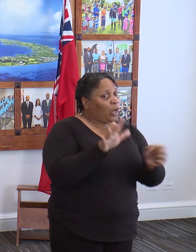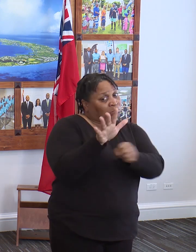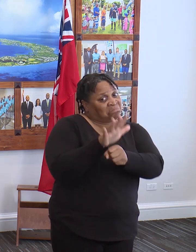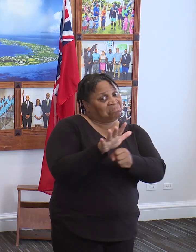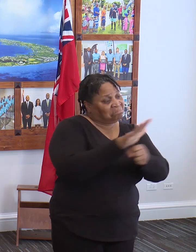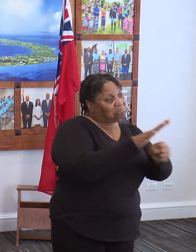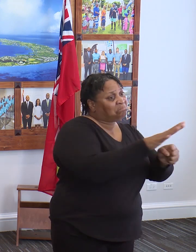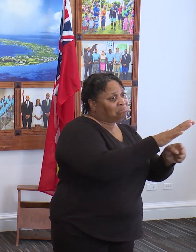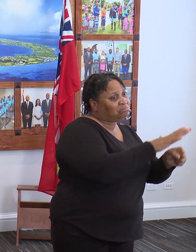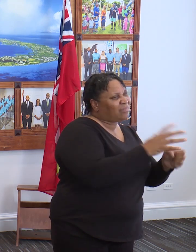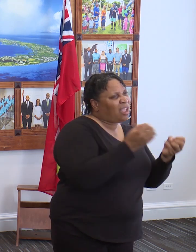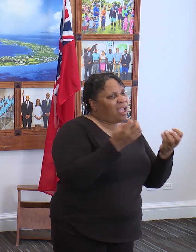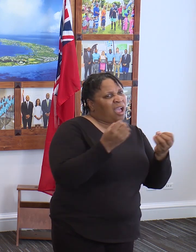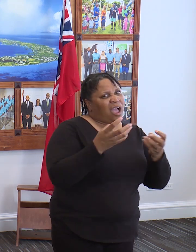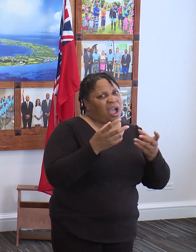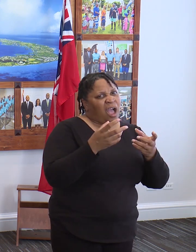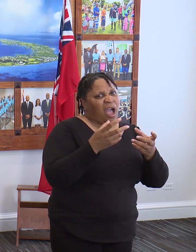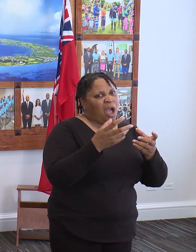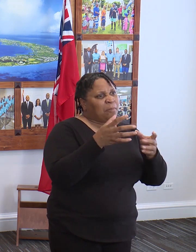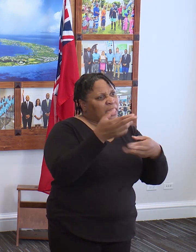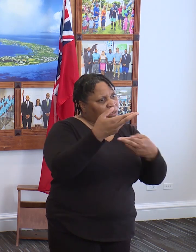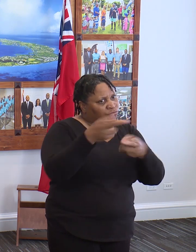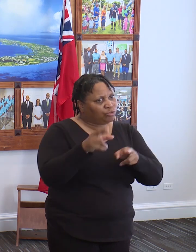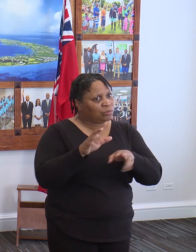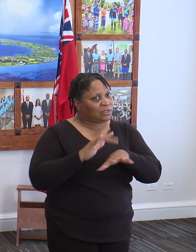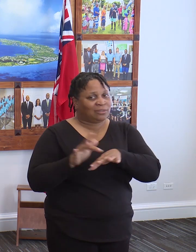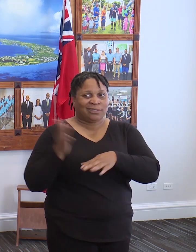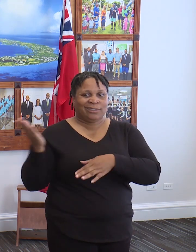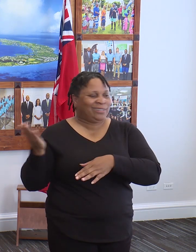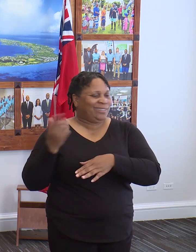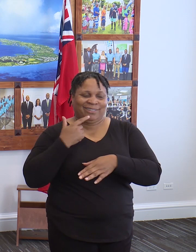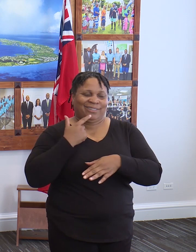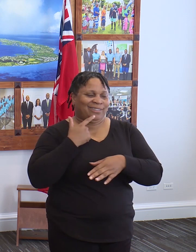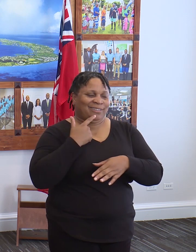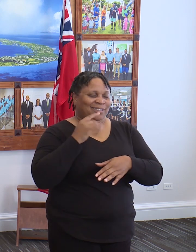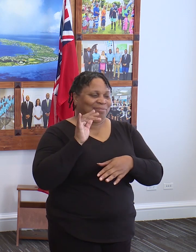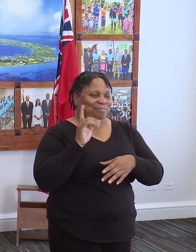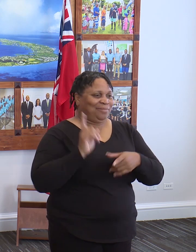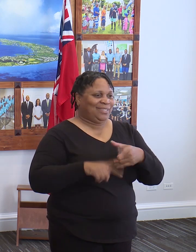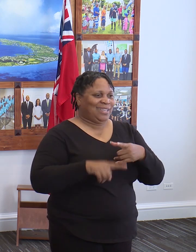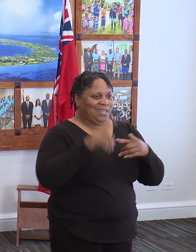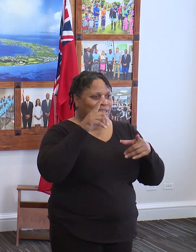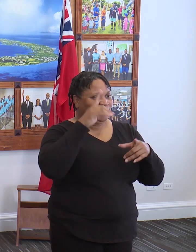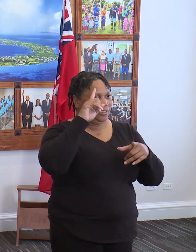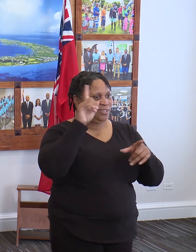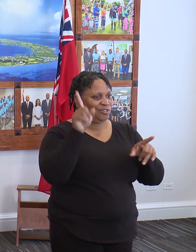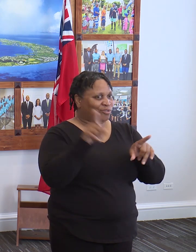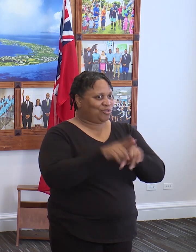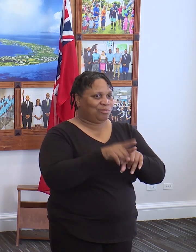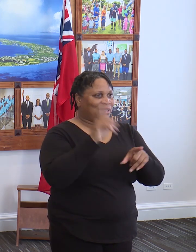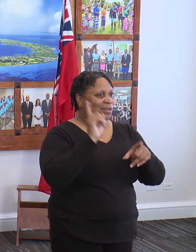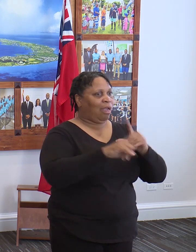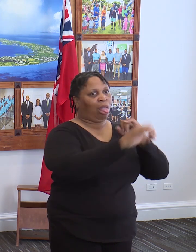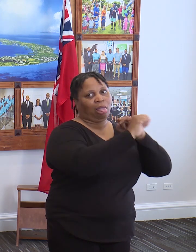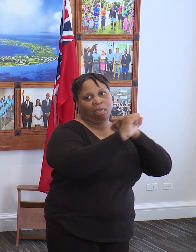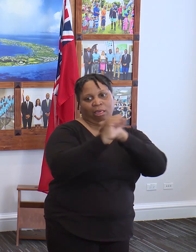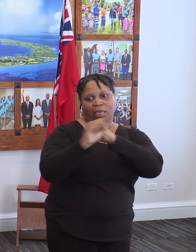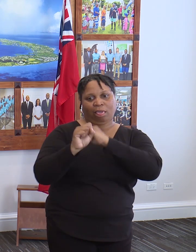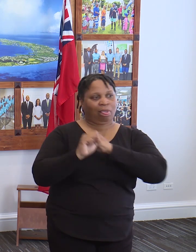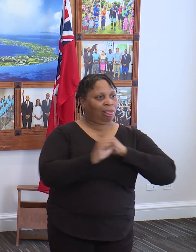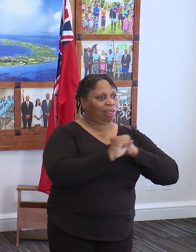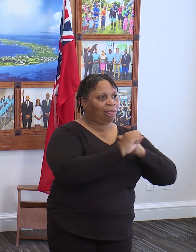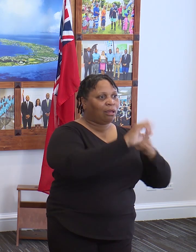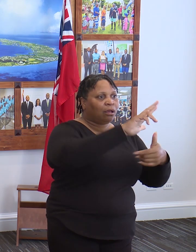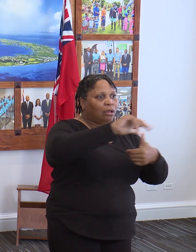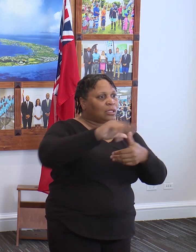will be and how many spaces are in? I will not say that. That was part of the agreement. We're not going to start broadcasting hotel facilities,